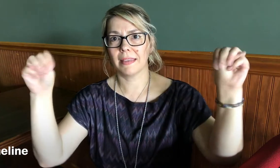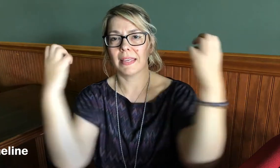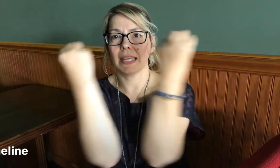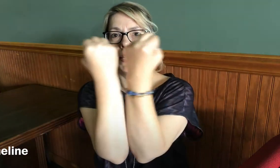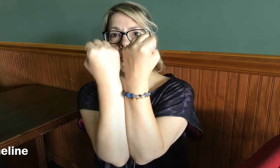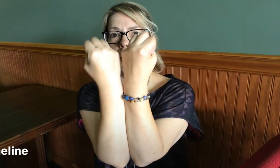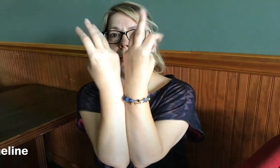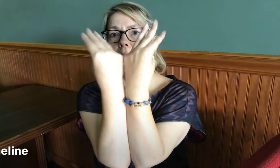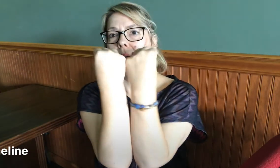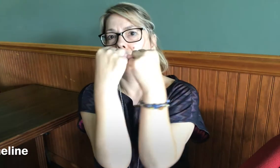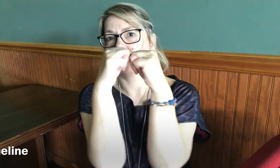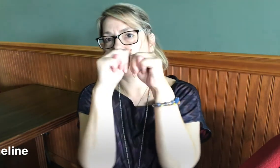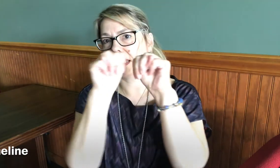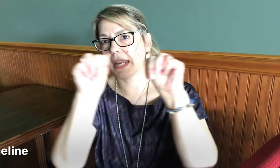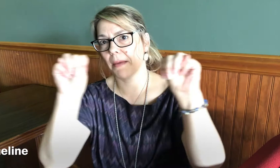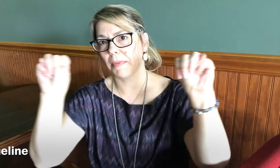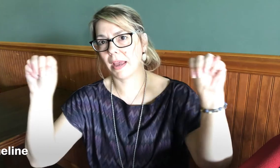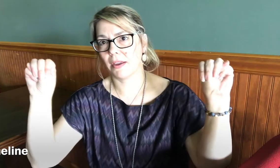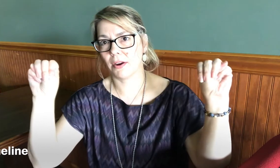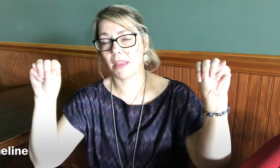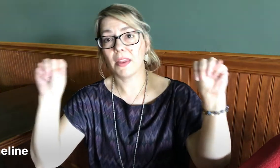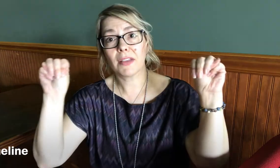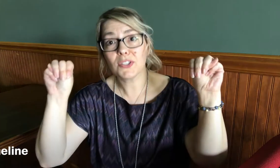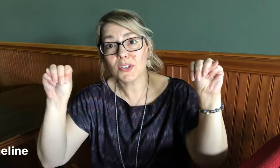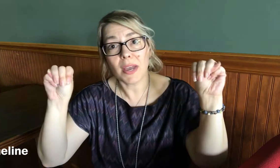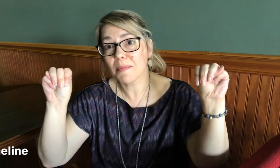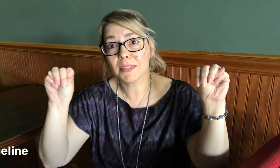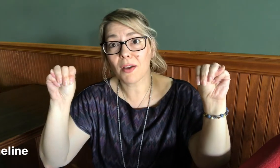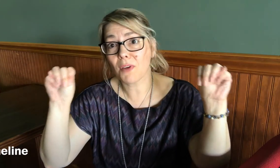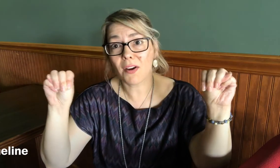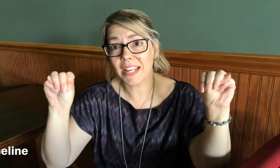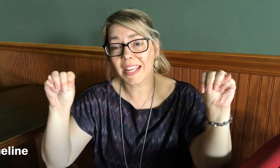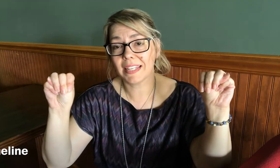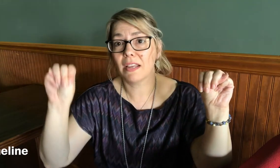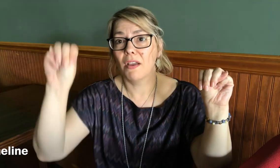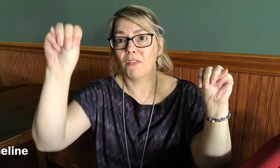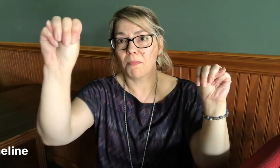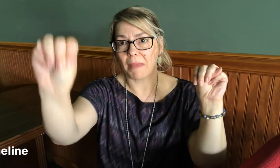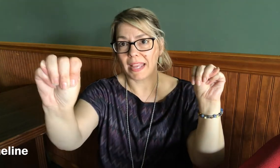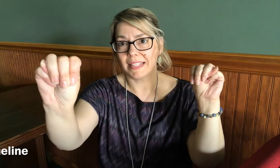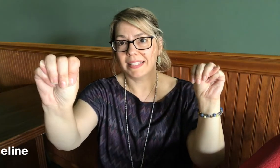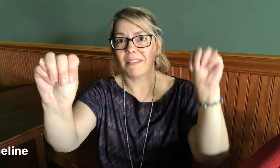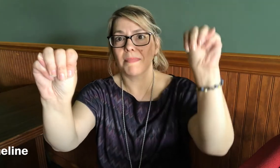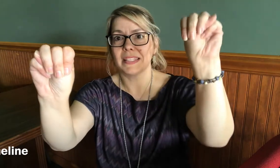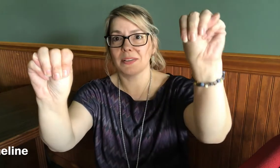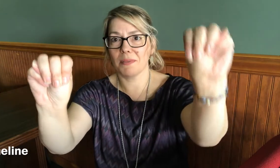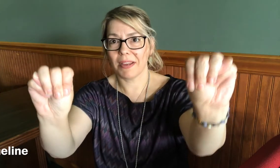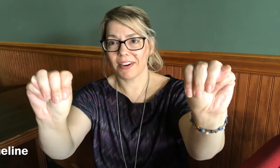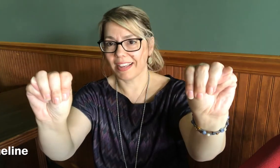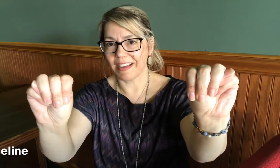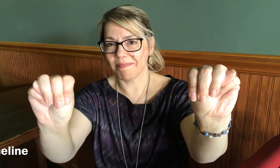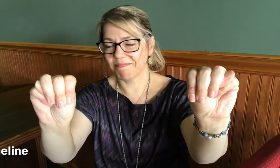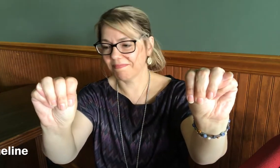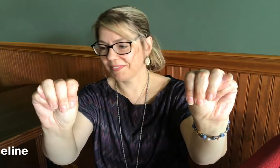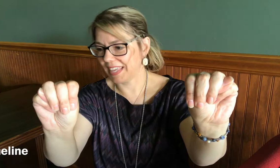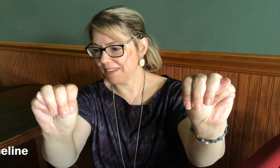India's Marian Empire and then you've got two M's already handy Mayans of Mesoamerica okay